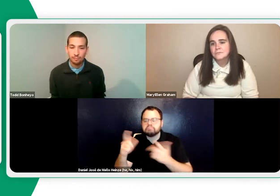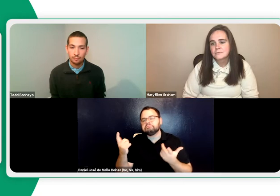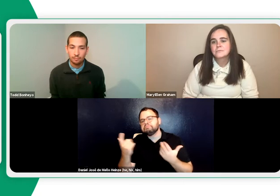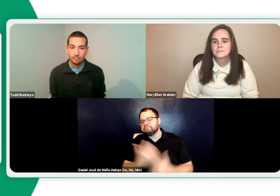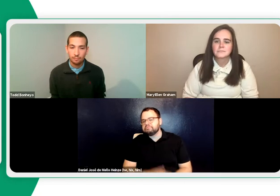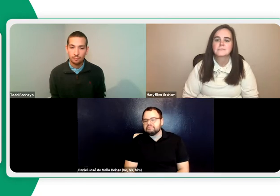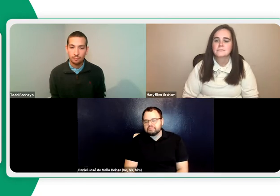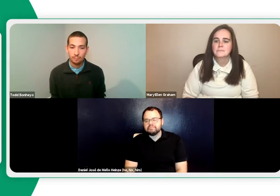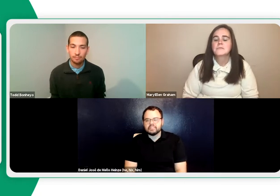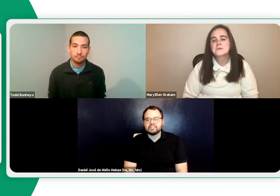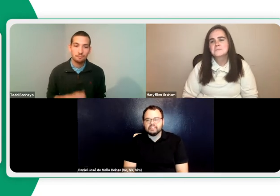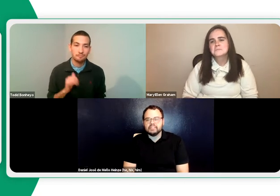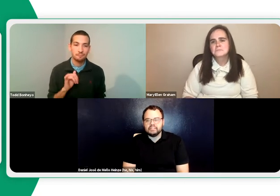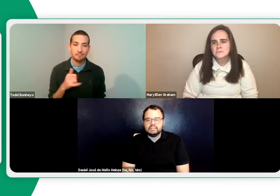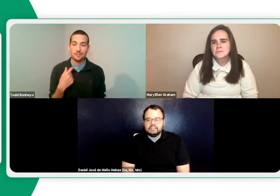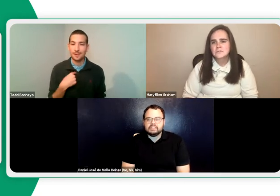I don't require everyone to keep their video on.